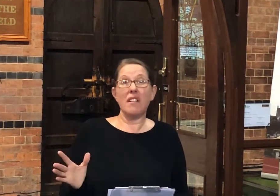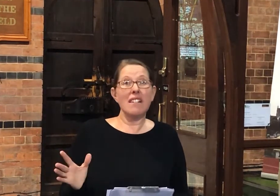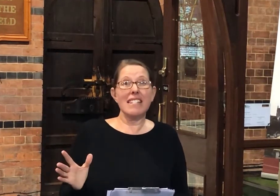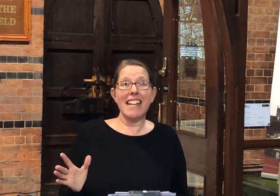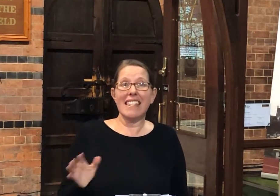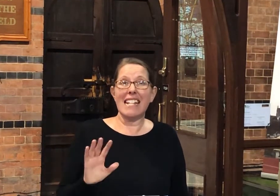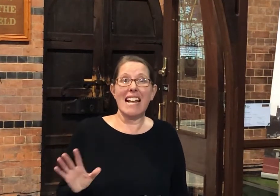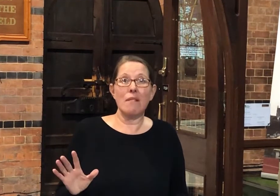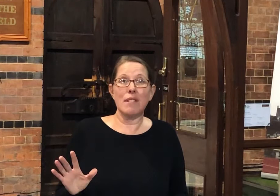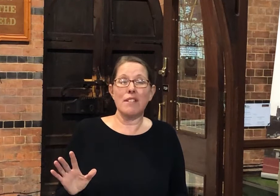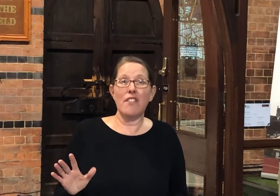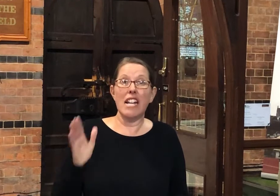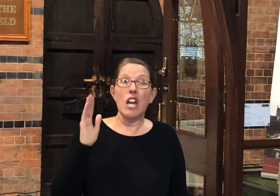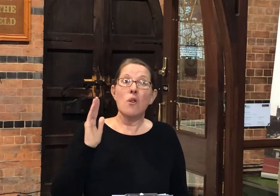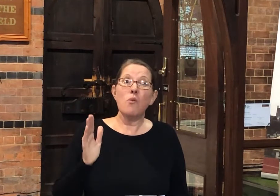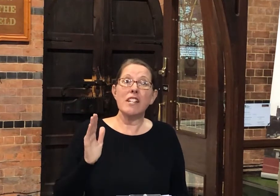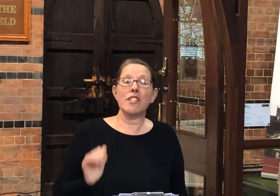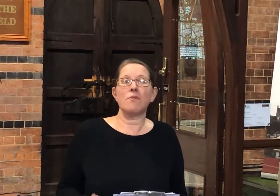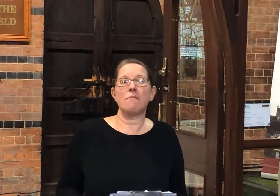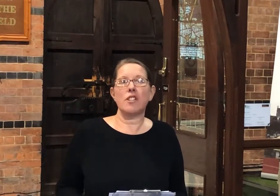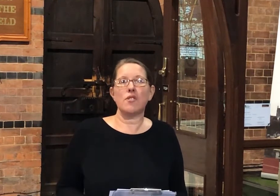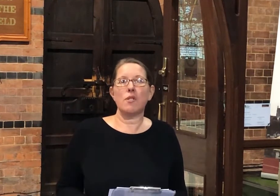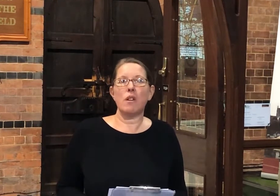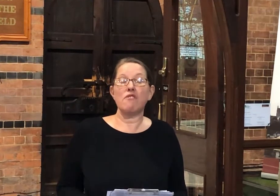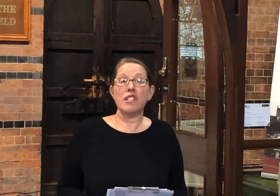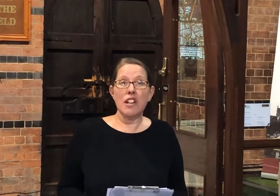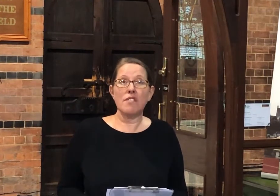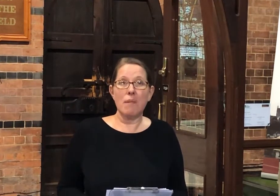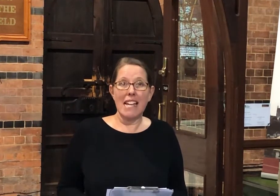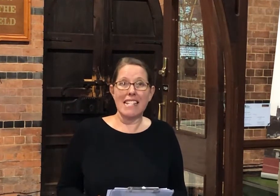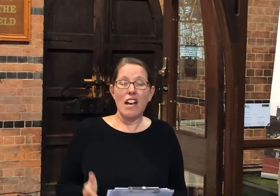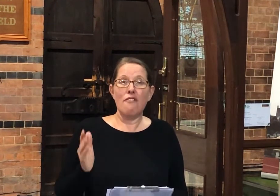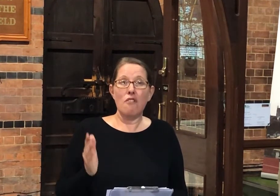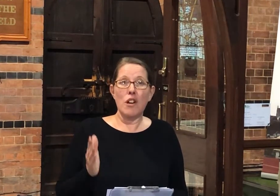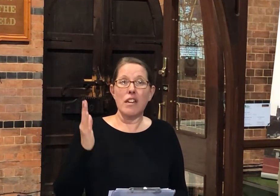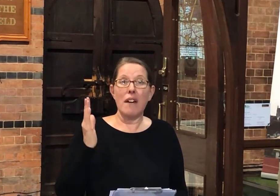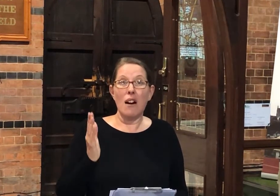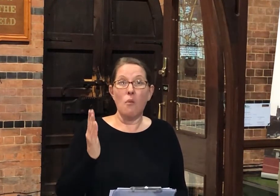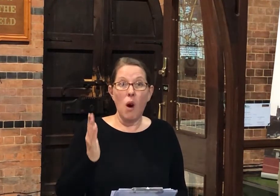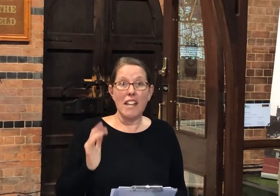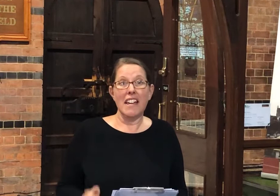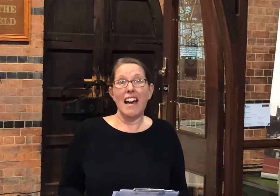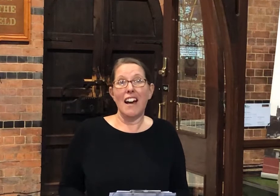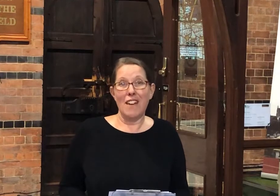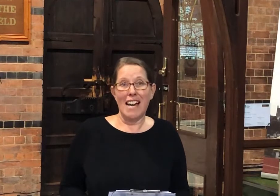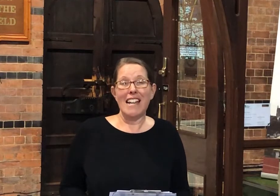can't attend, that's absolutely fine. We just want to make sure that we've reserved a place for you at one of our